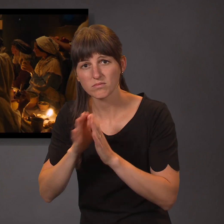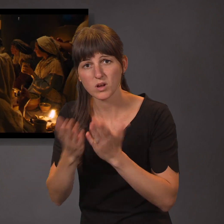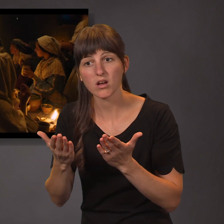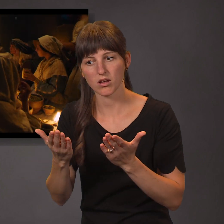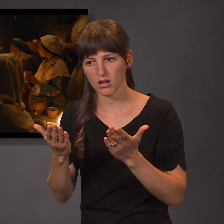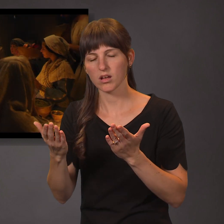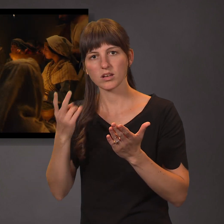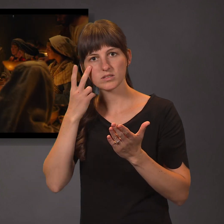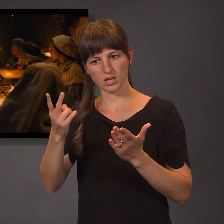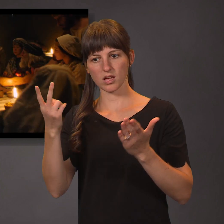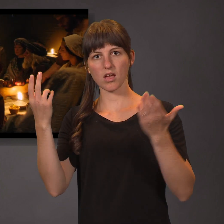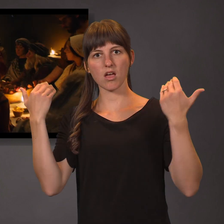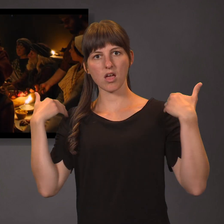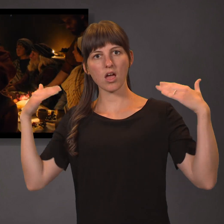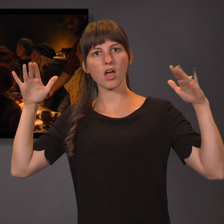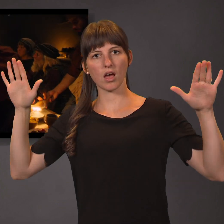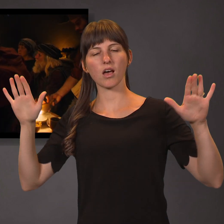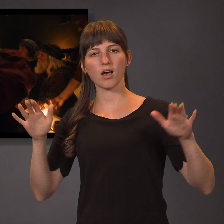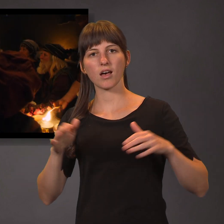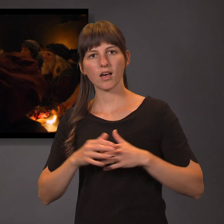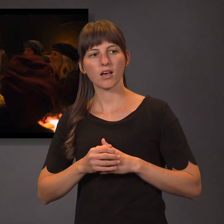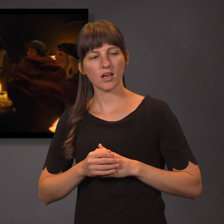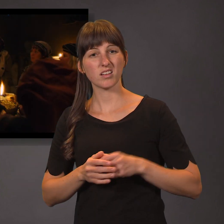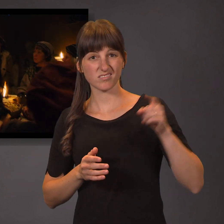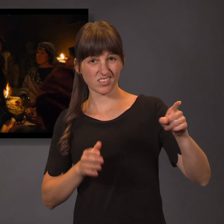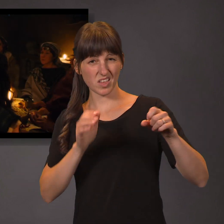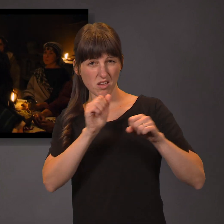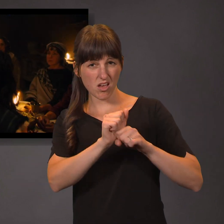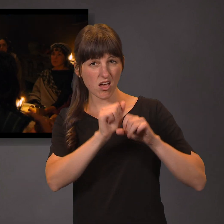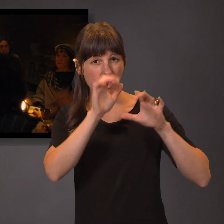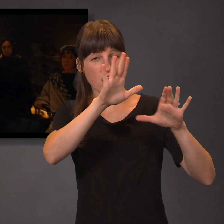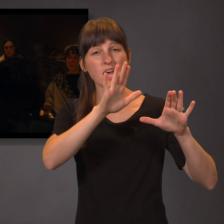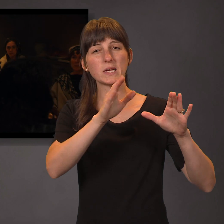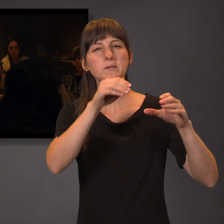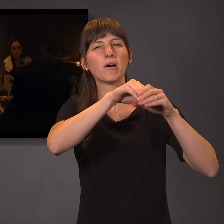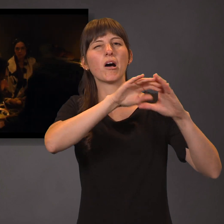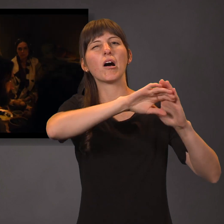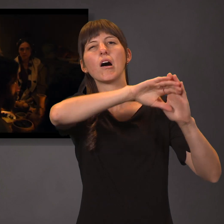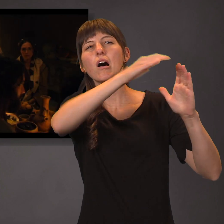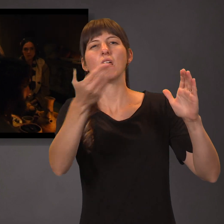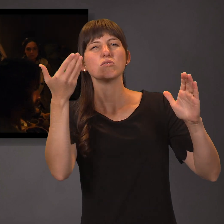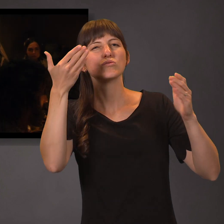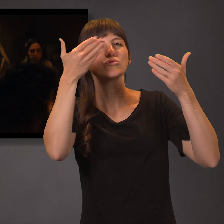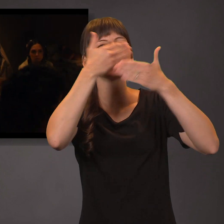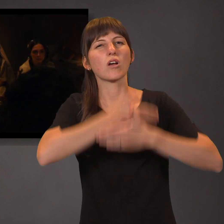we saw an angel, as bright as the sun at noon, in the cave where we stood.